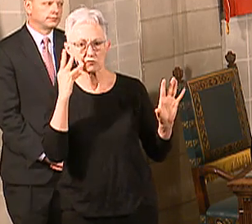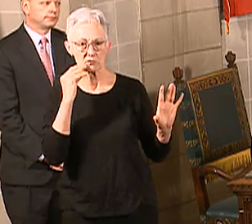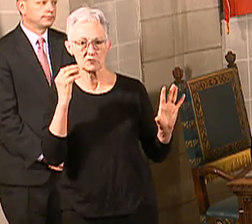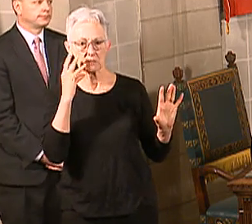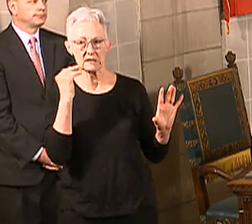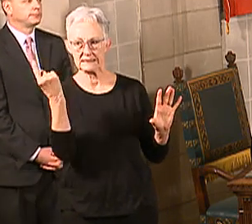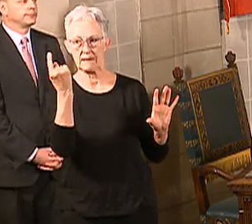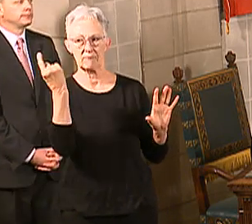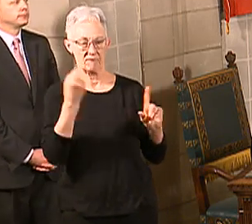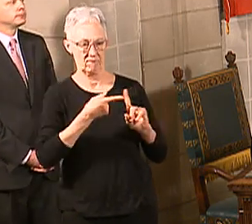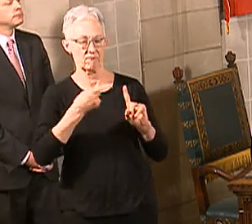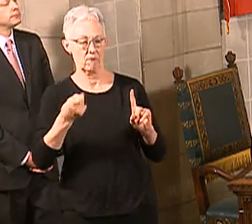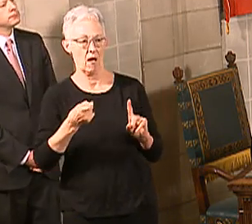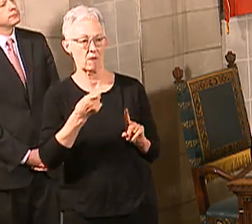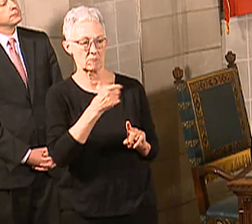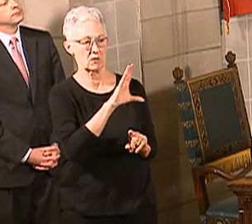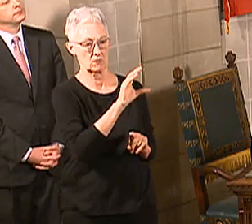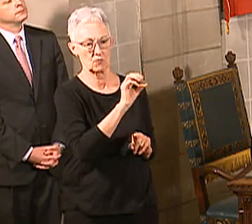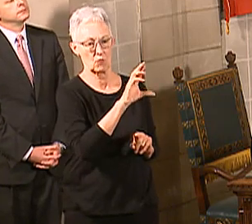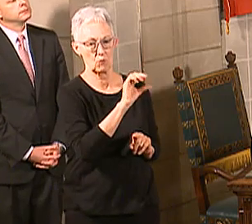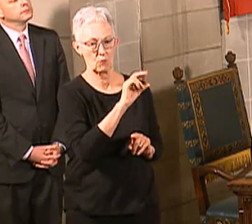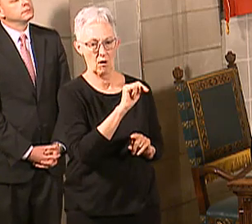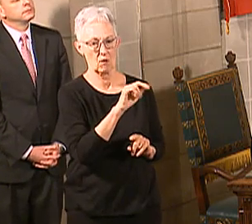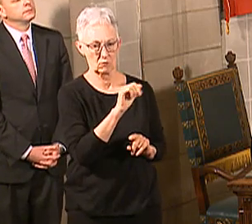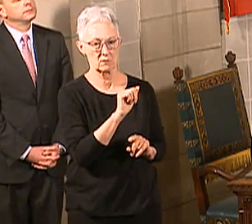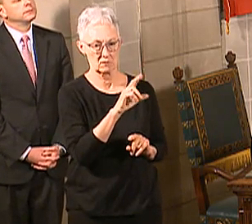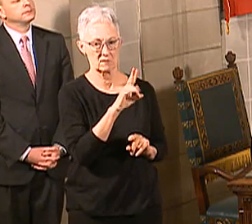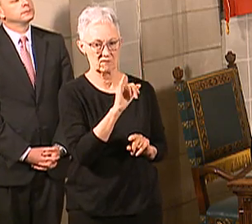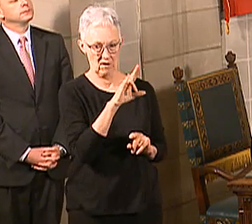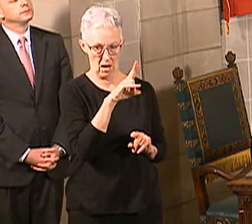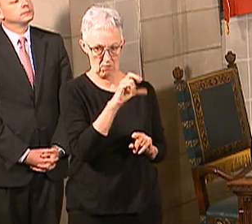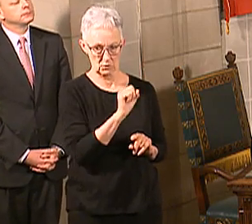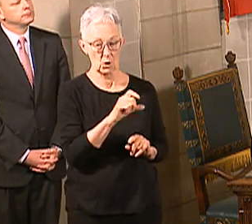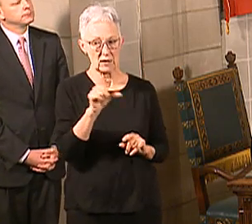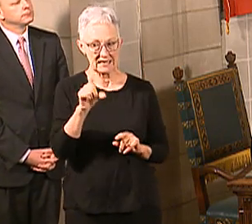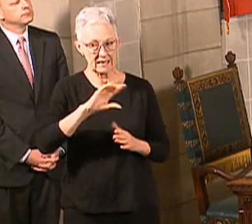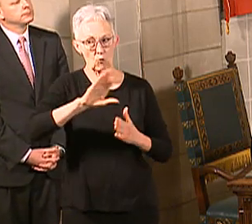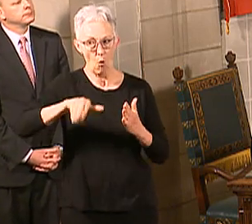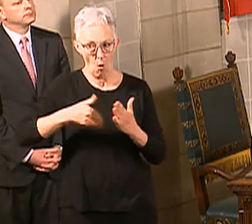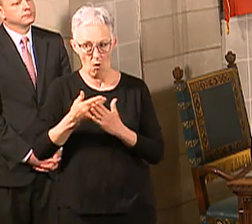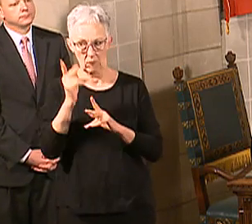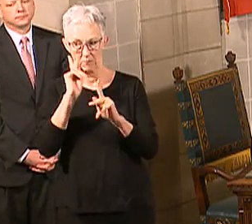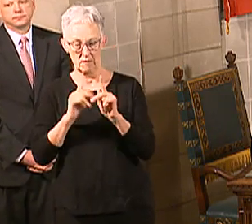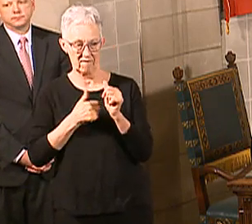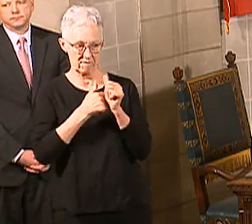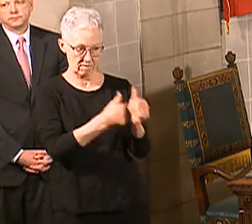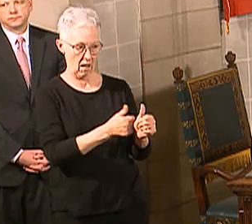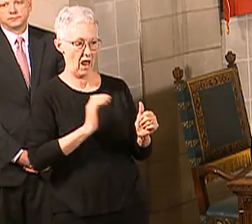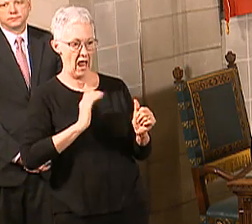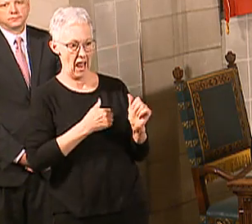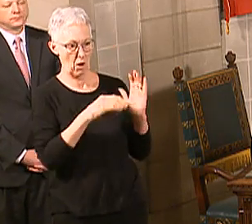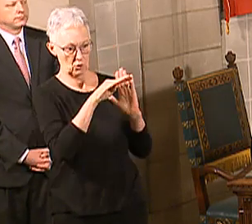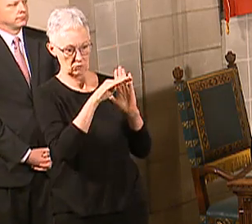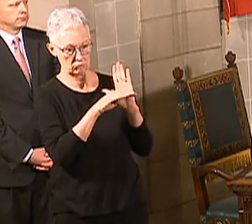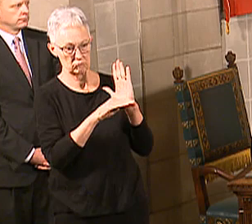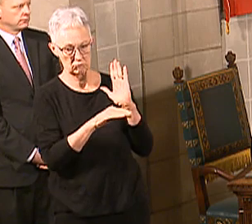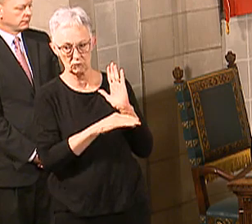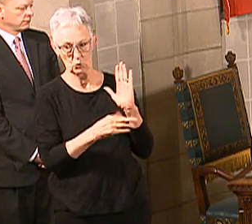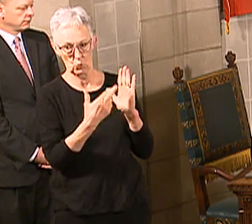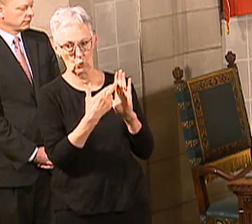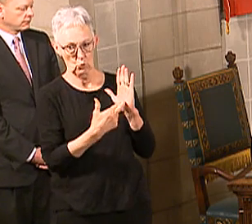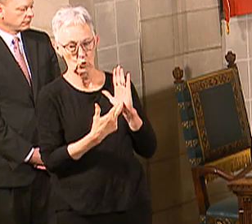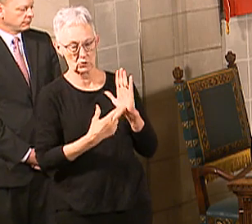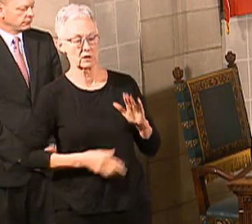is why we need everybody's continued compliance on this. So far here in Nebraska, we know that we have not been impacted by it like other states